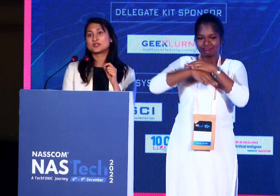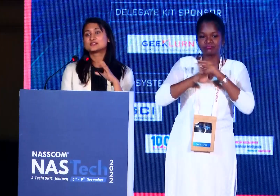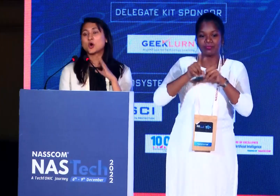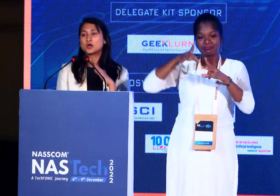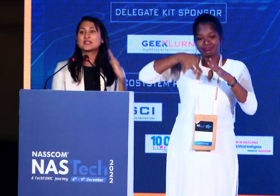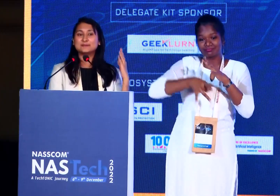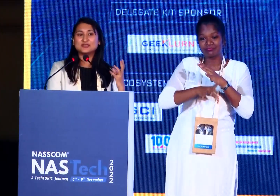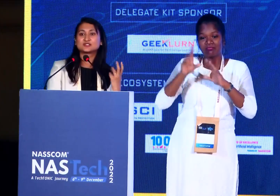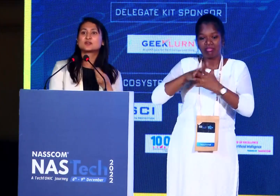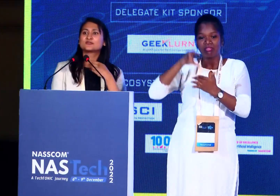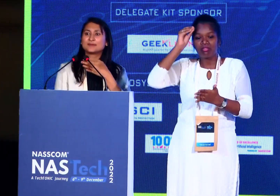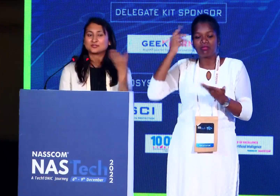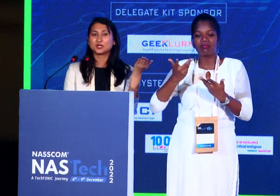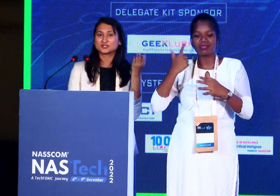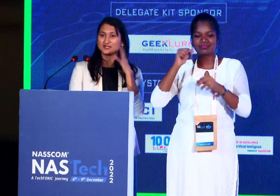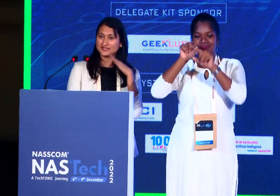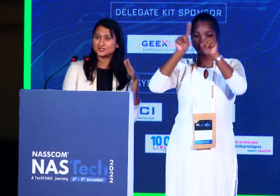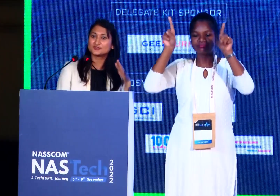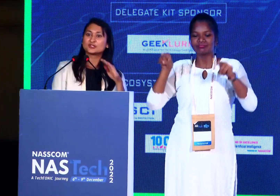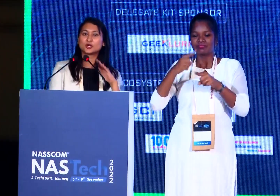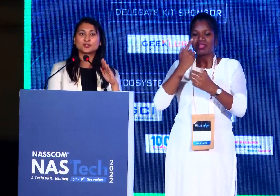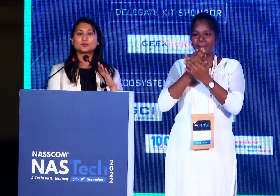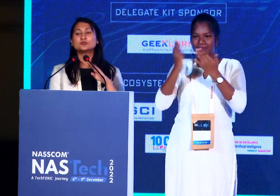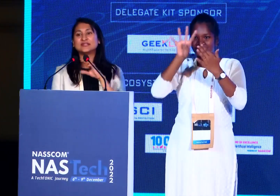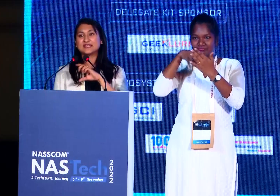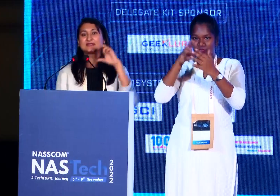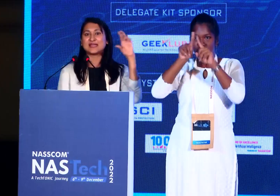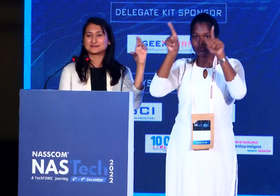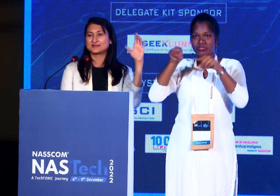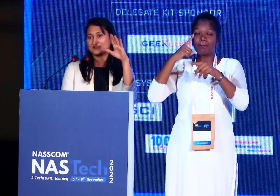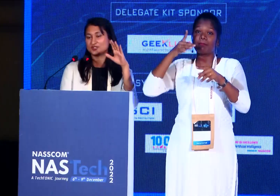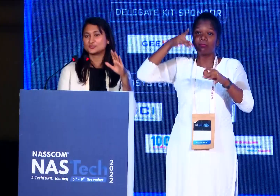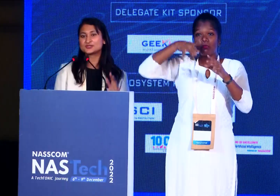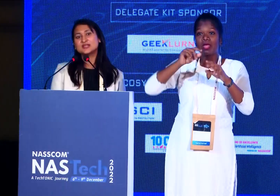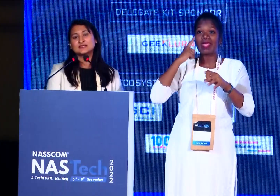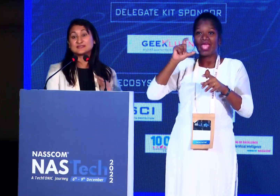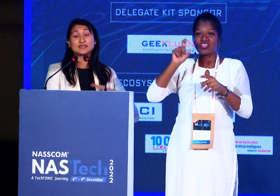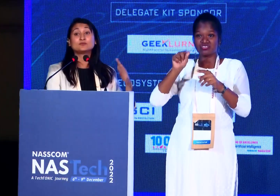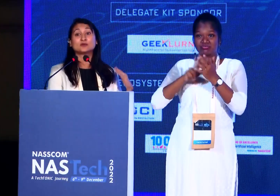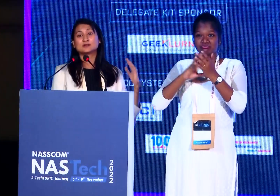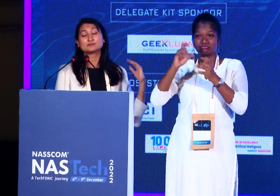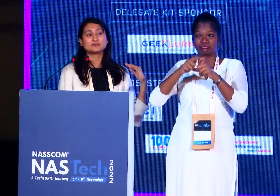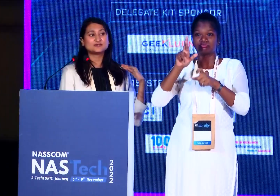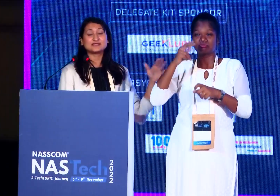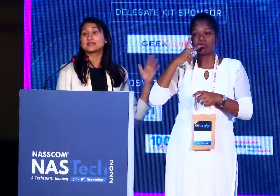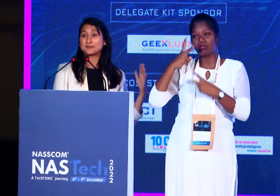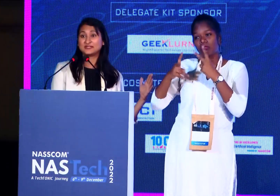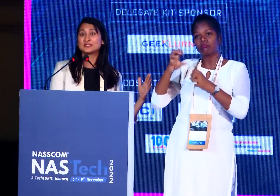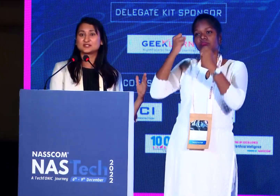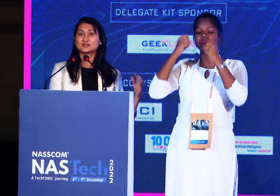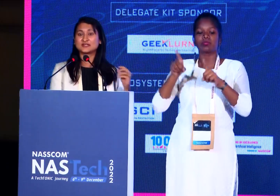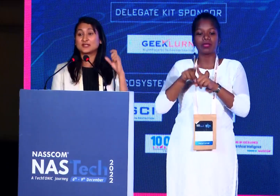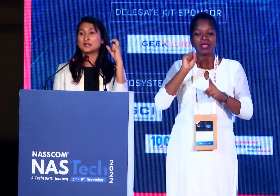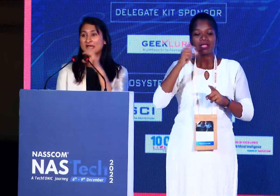learning models on images of the pathological tissues in order to detect cancerous tissues. That is again interesting